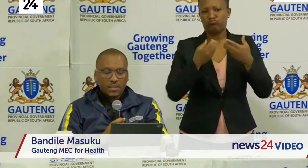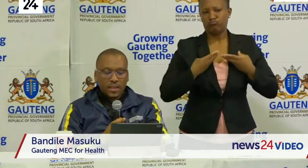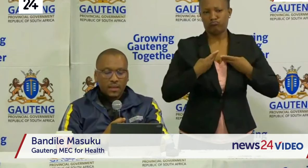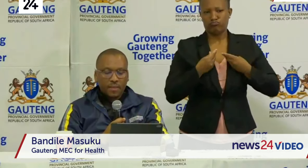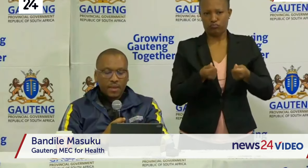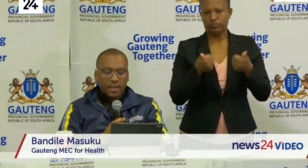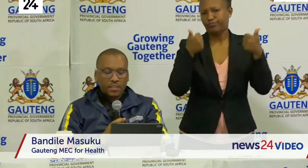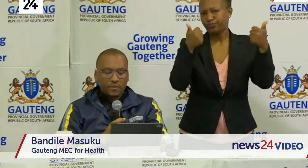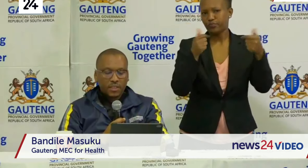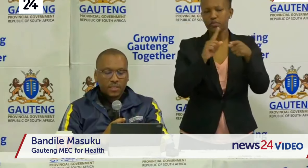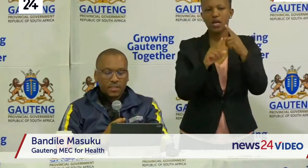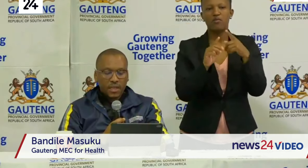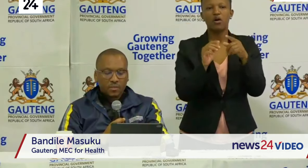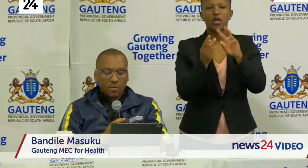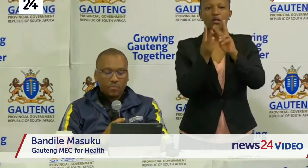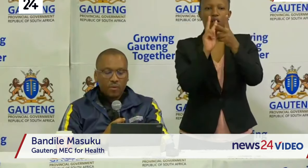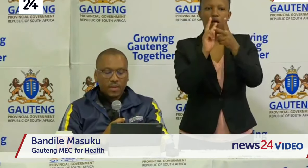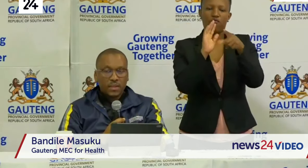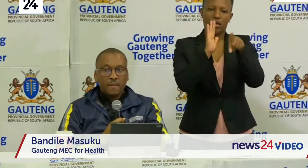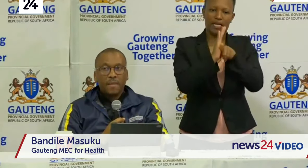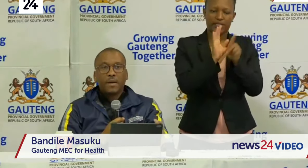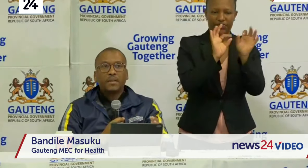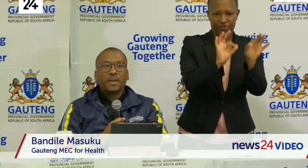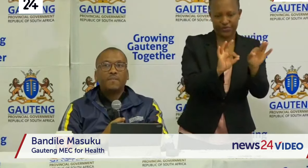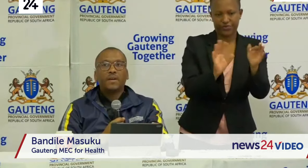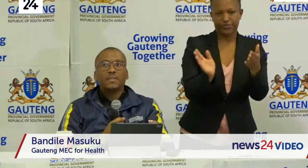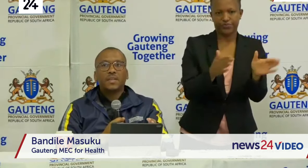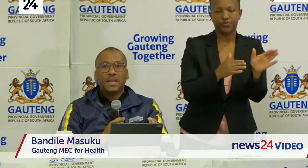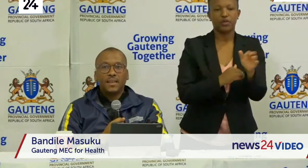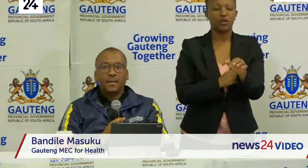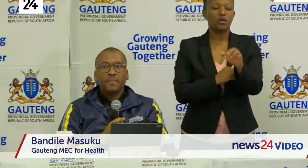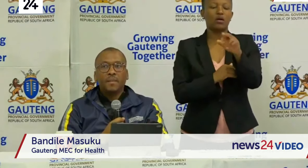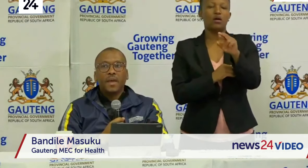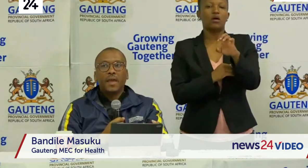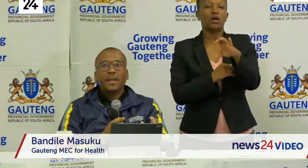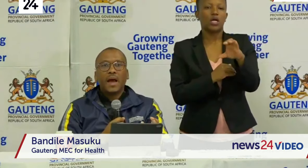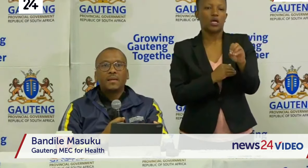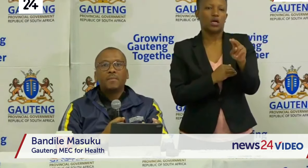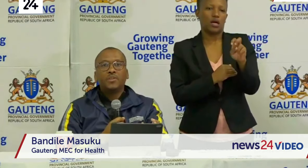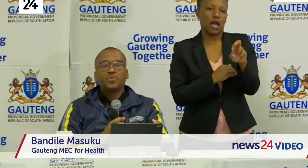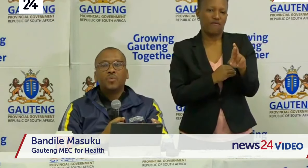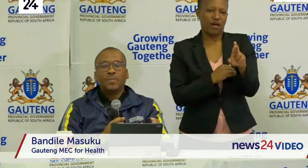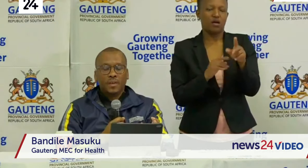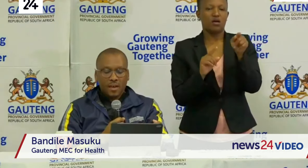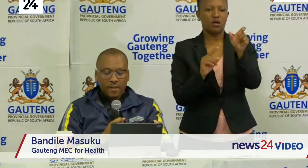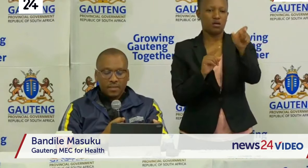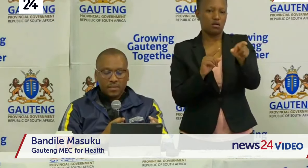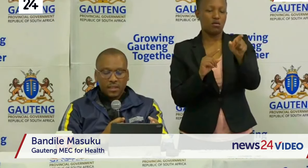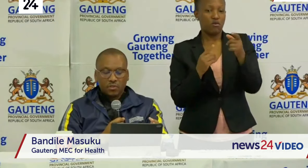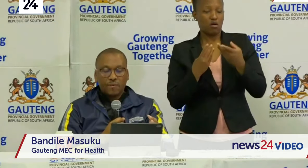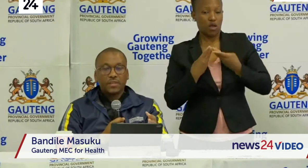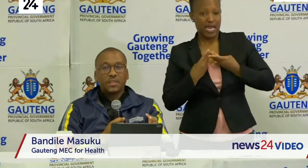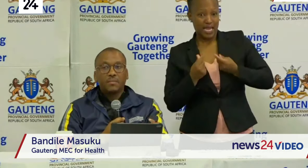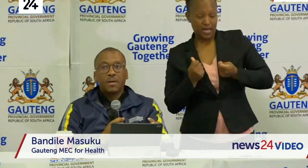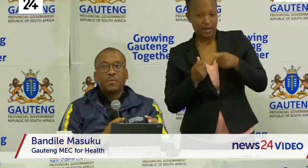towards negative test results going forward. But recoveries are there and other issue with recovery is